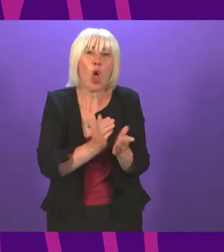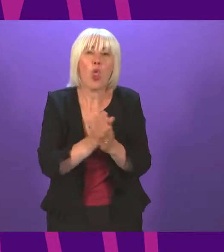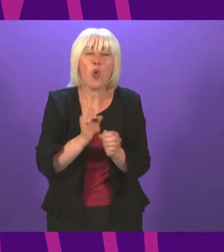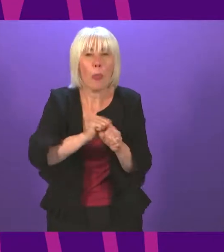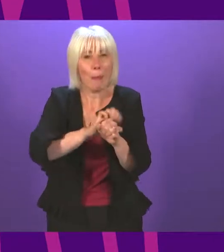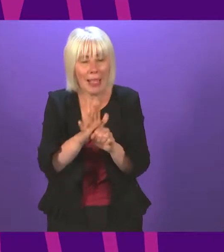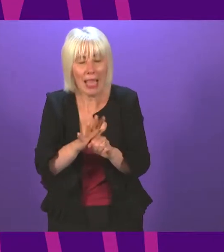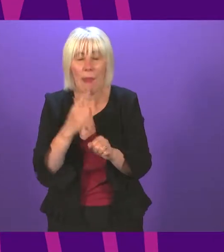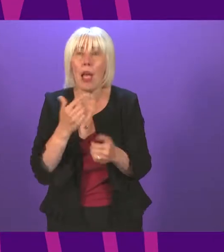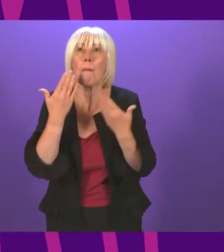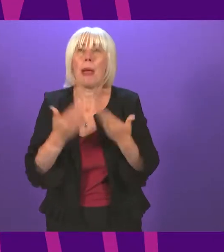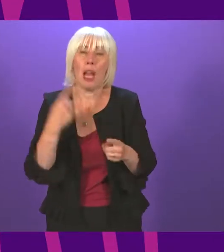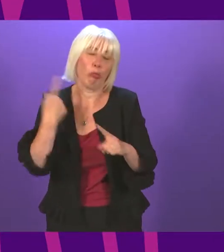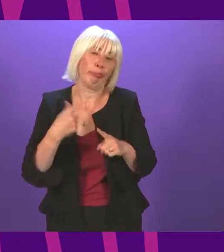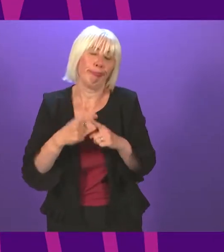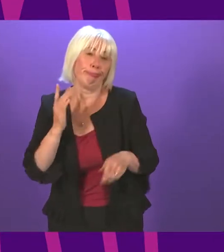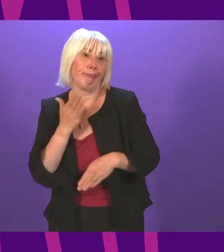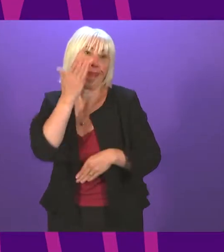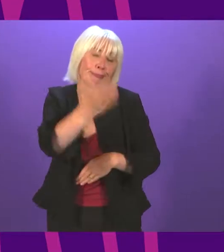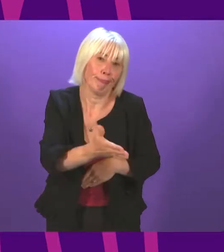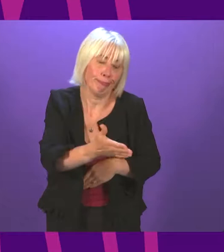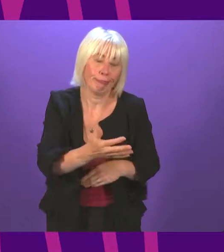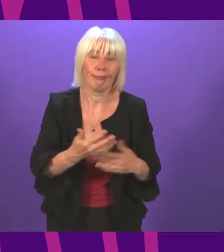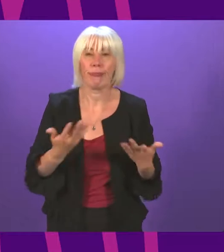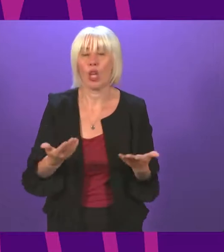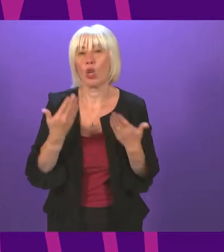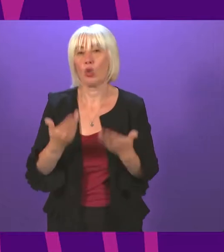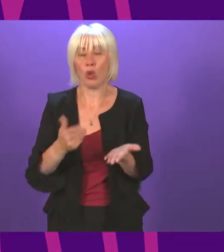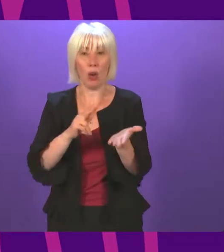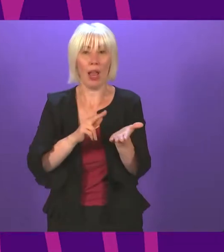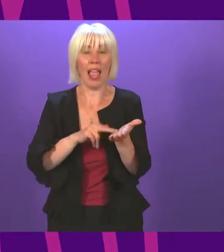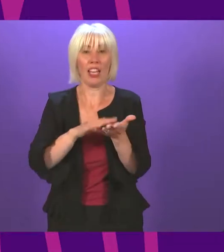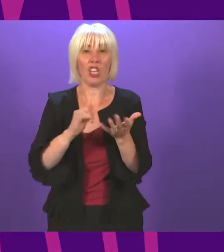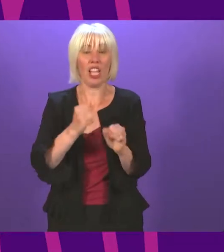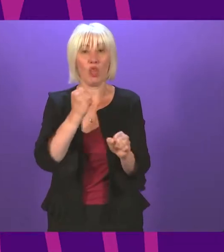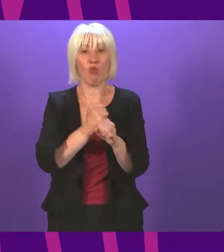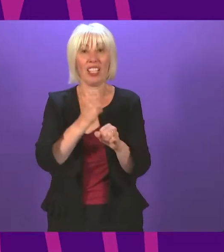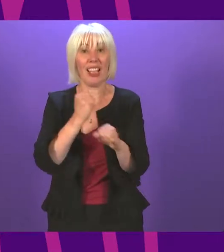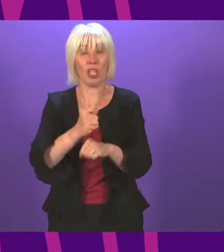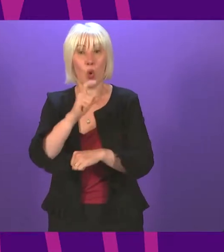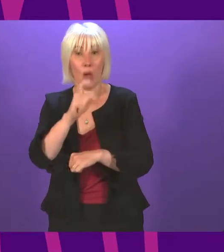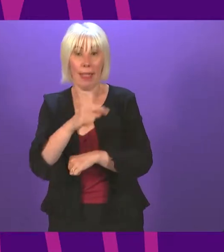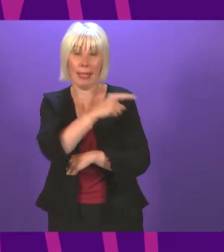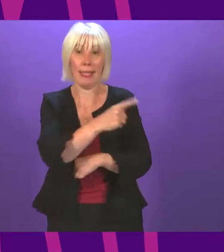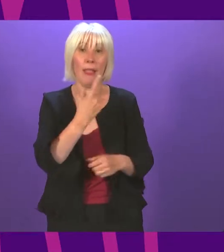require hospitalisation. Many health boards, including now NHS Greater Glasgow and Clyde, have cancelled elective surgery